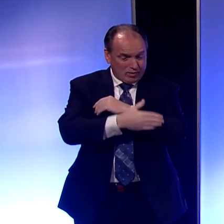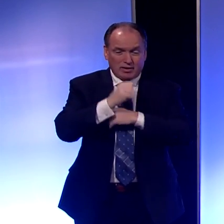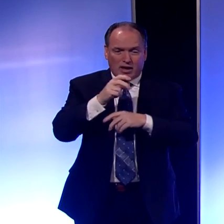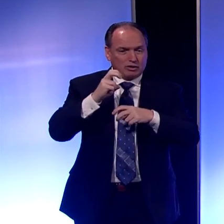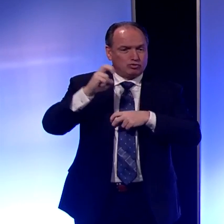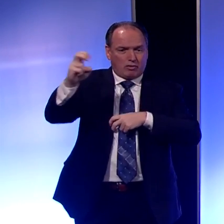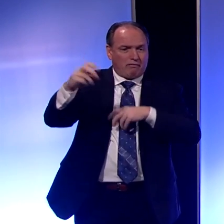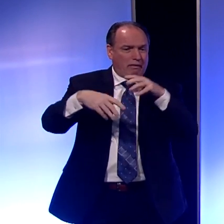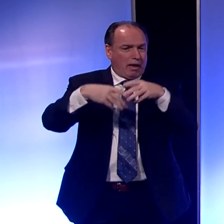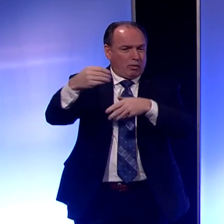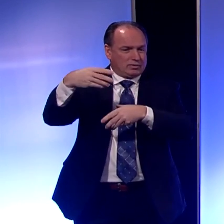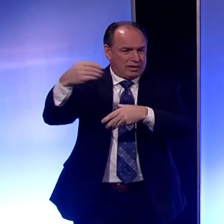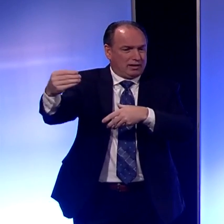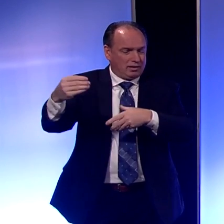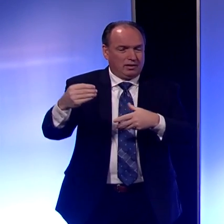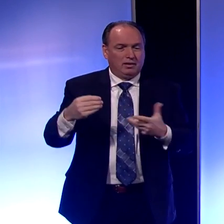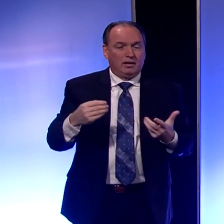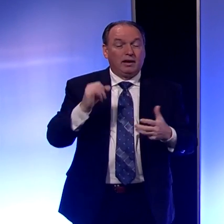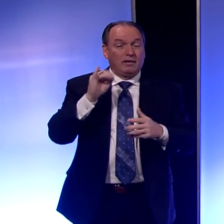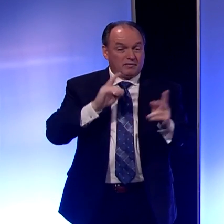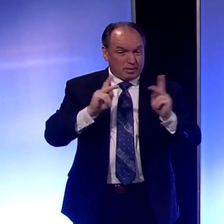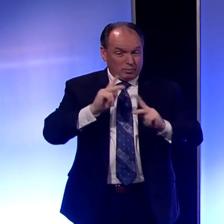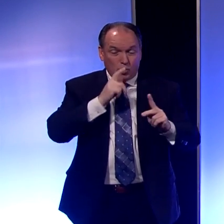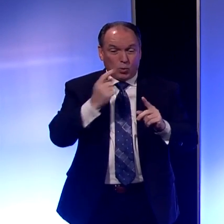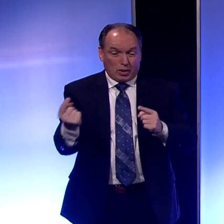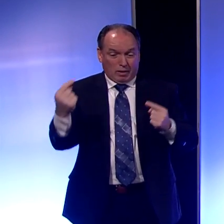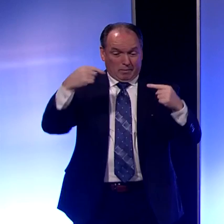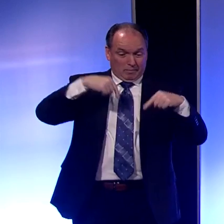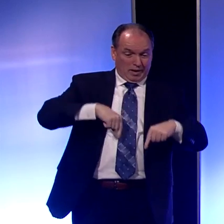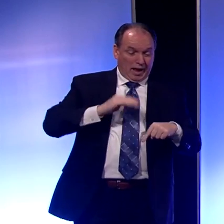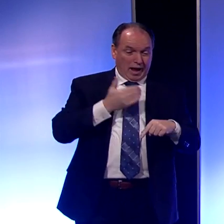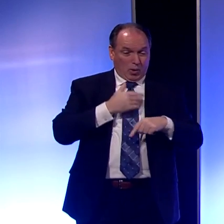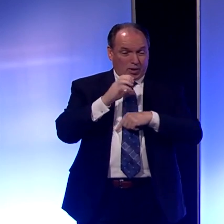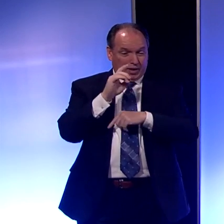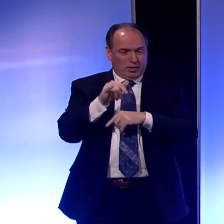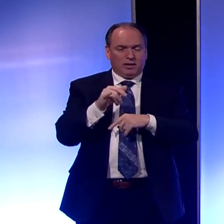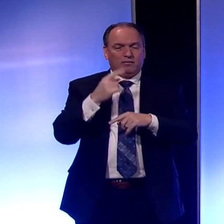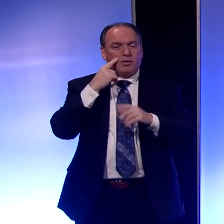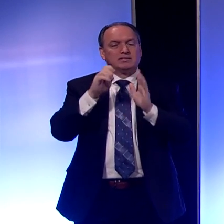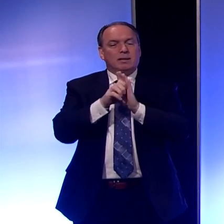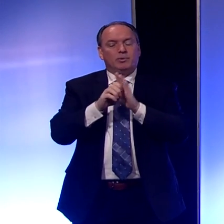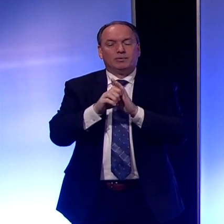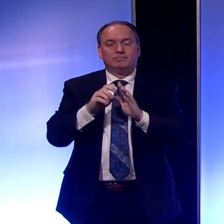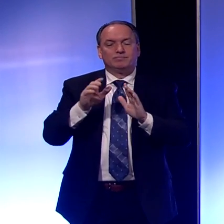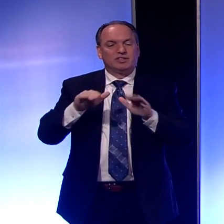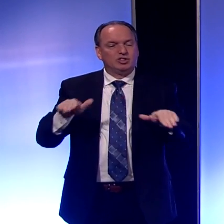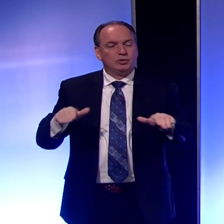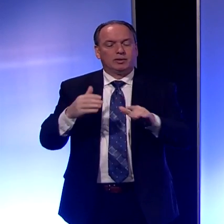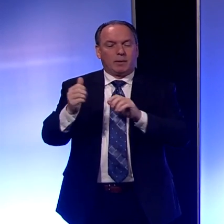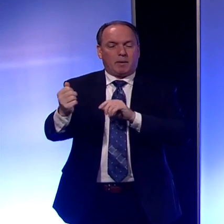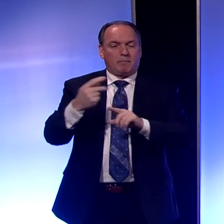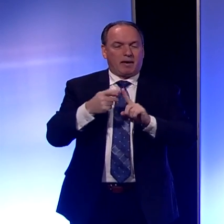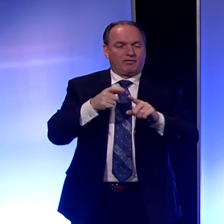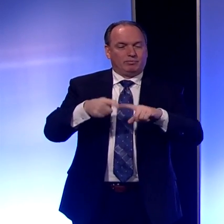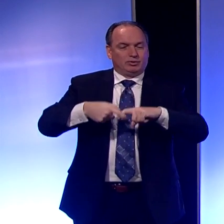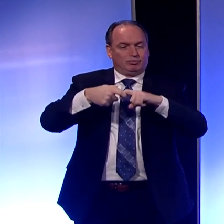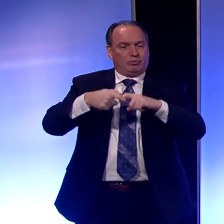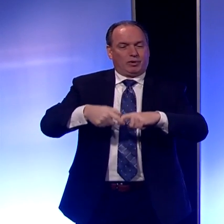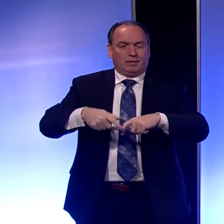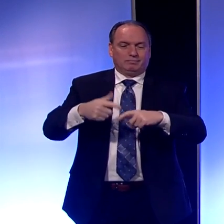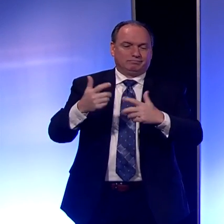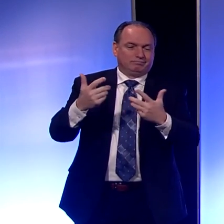outside of Erie County, and if people who come into our county, such as a returning child coming home or some other